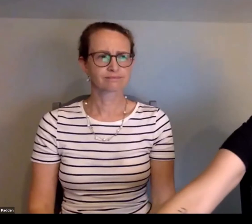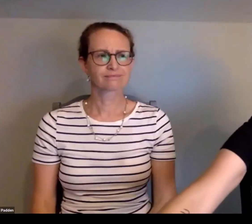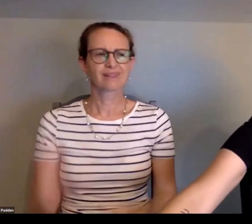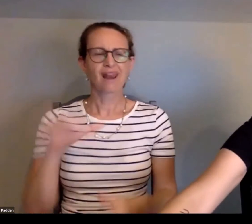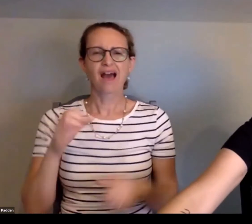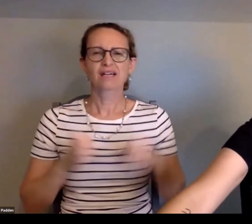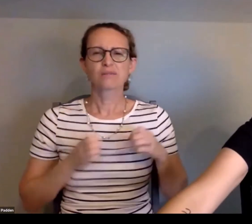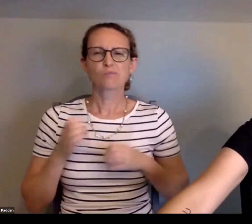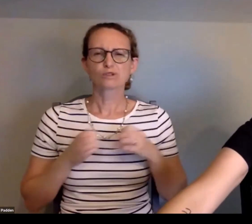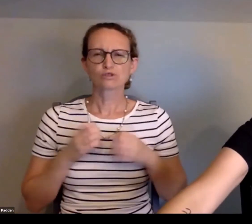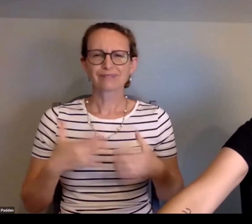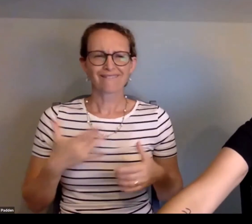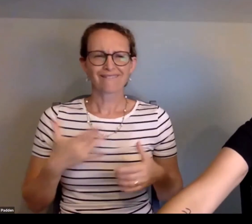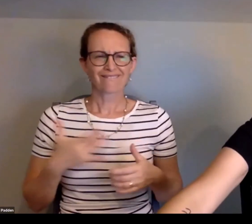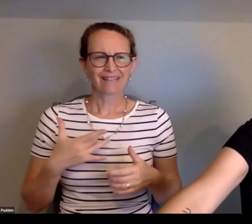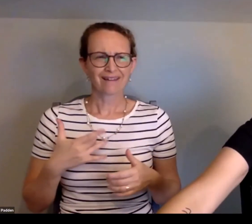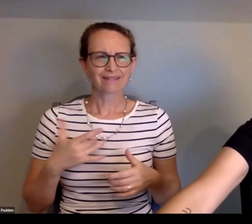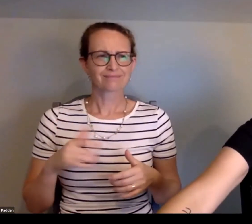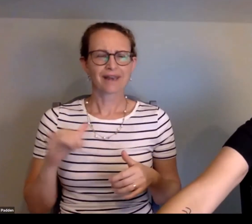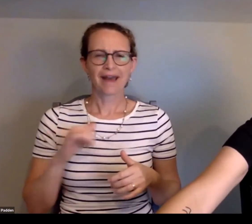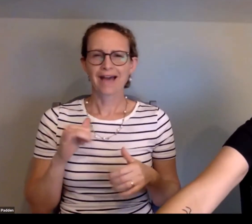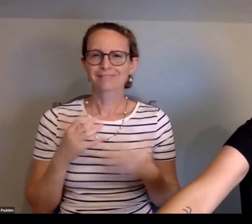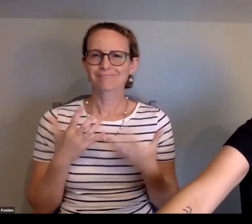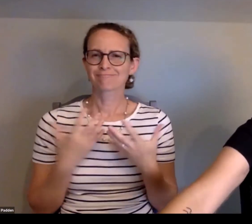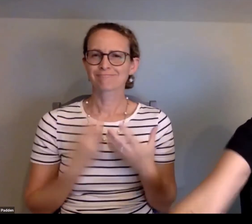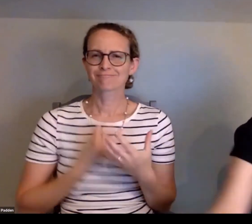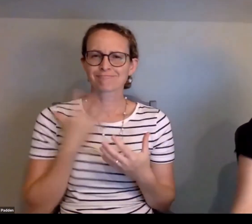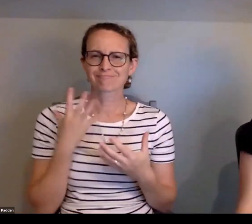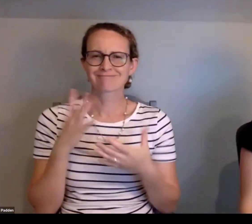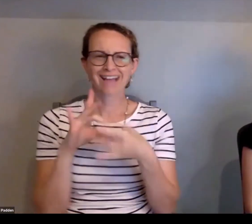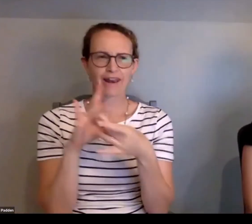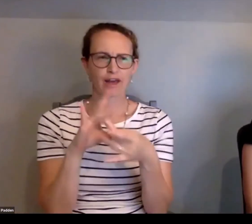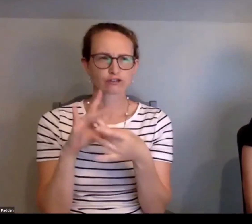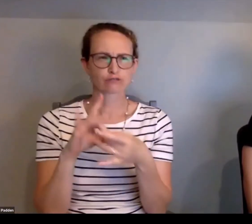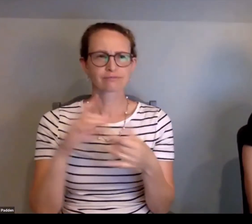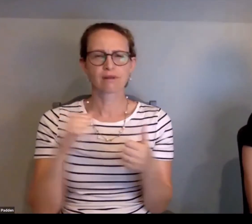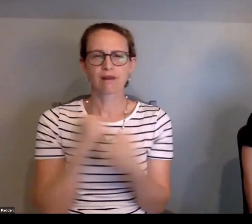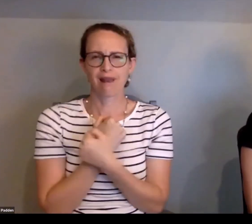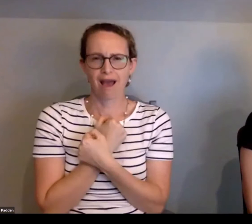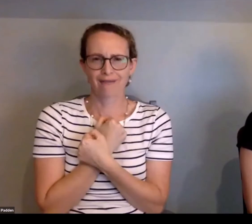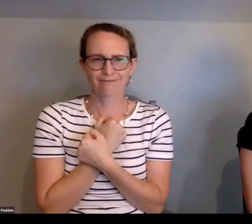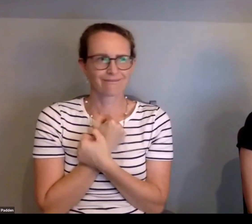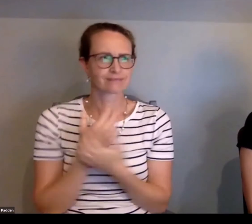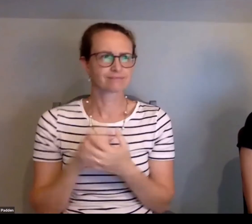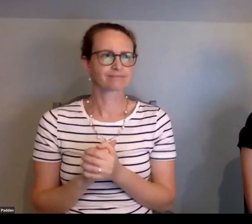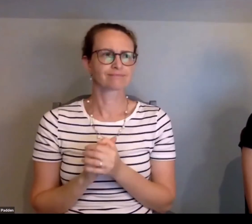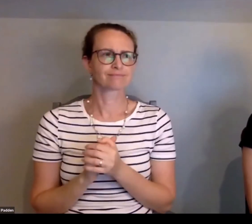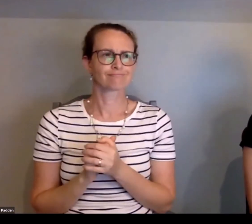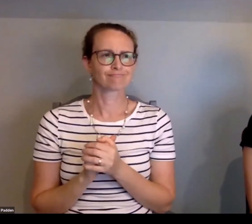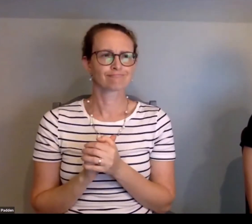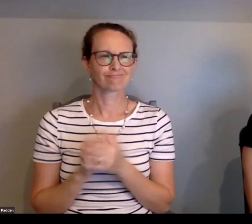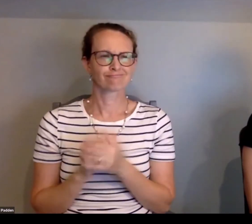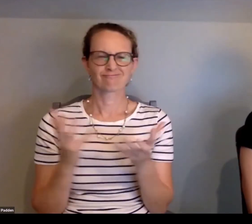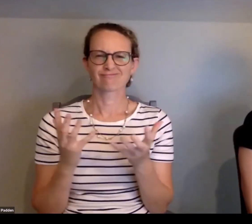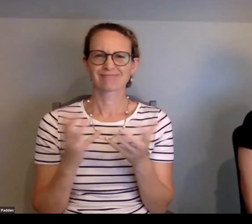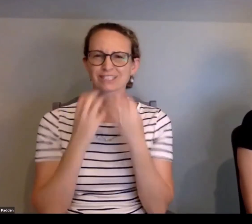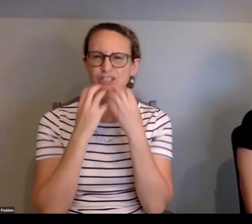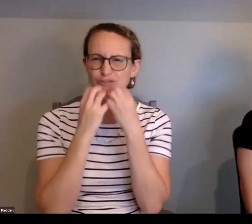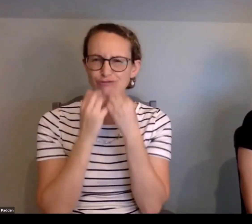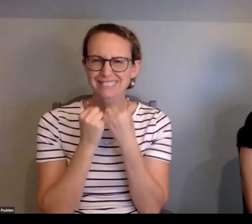It's impossible to describe God, who God is and what God is. God